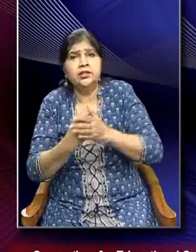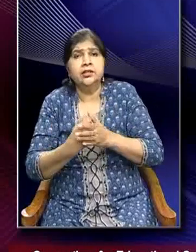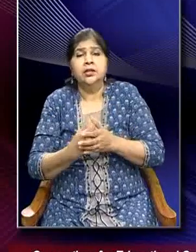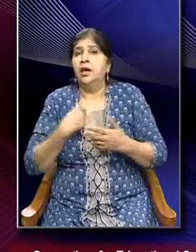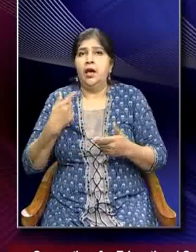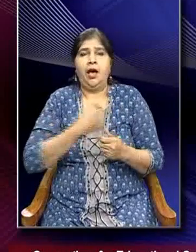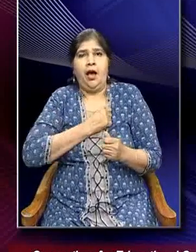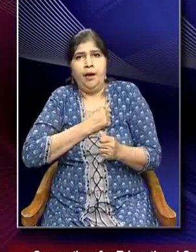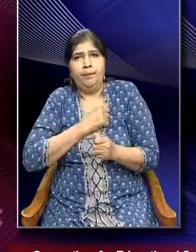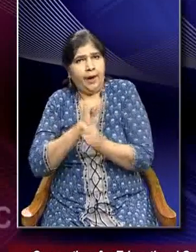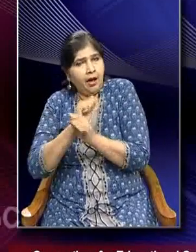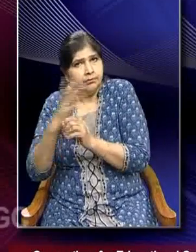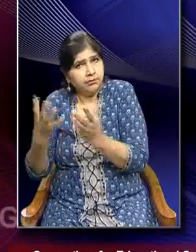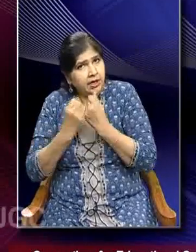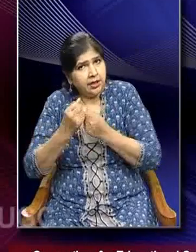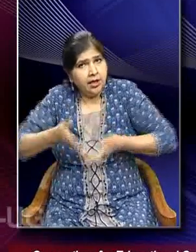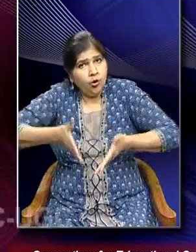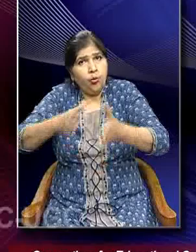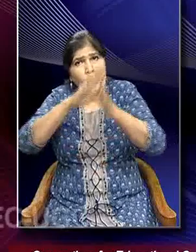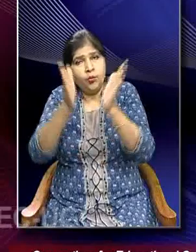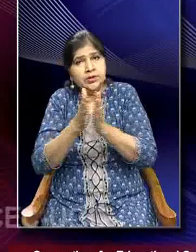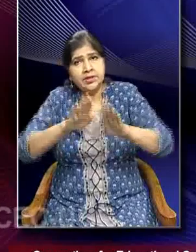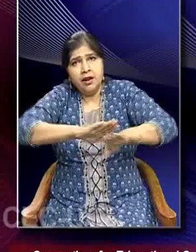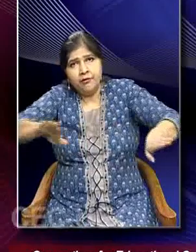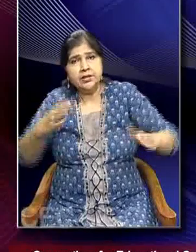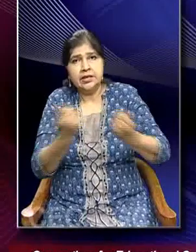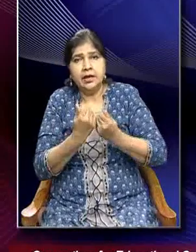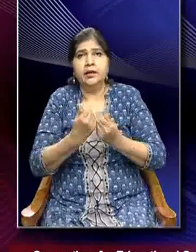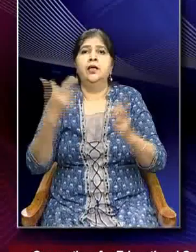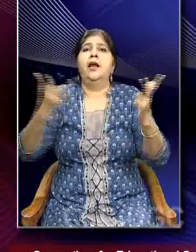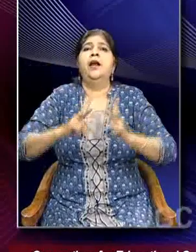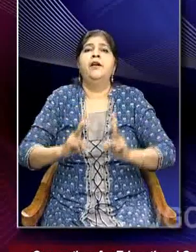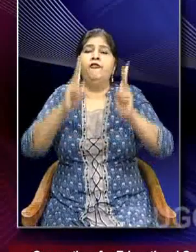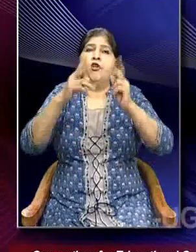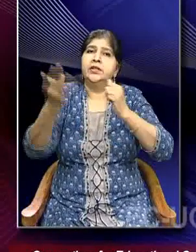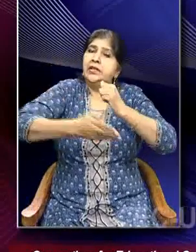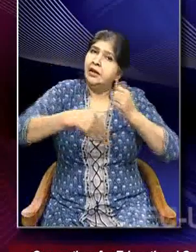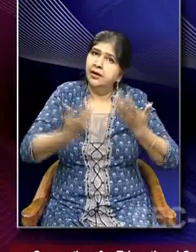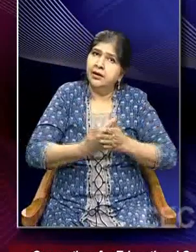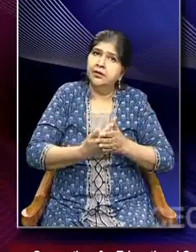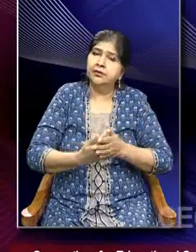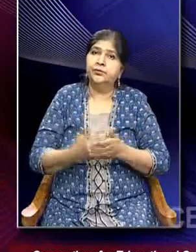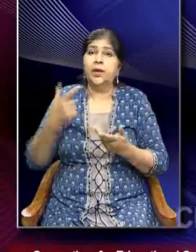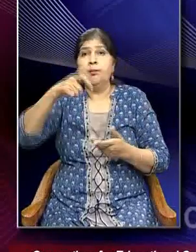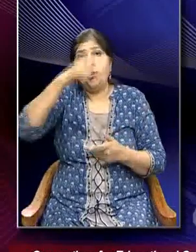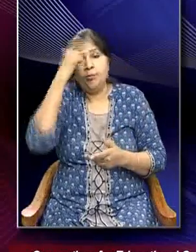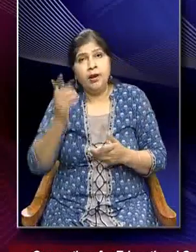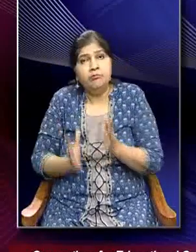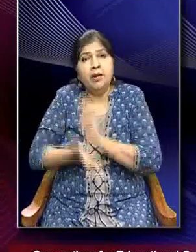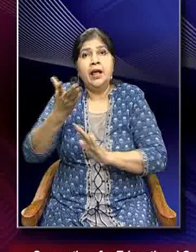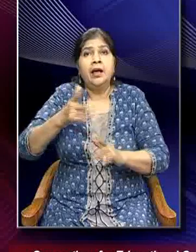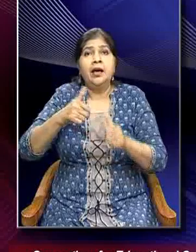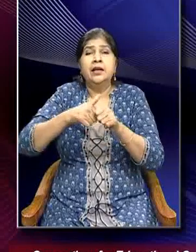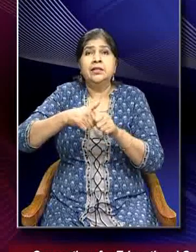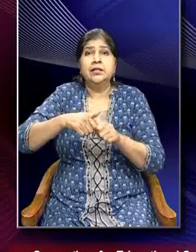use, all of it impacts the issues in the atmosphere, leads to air